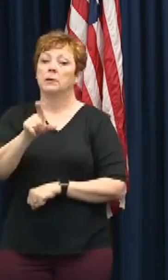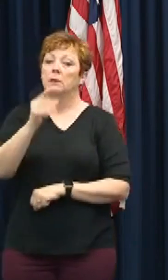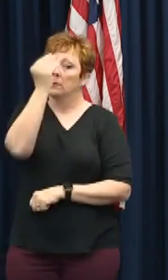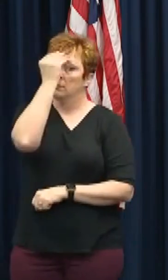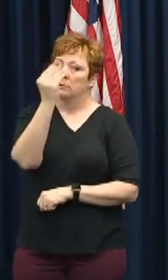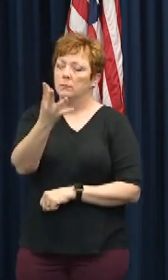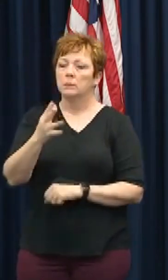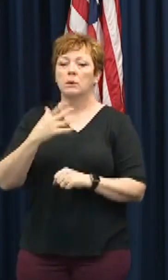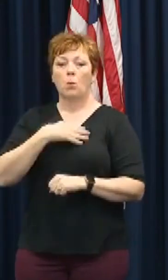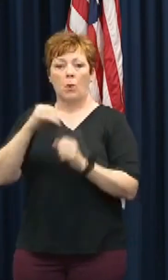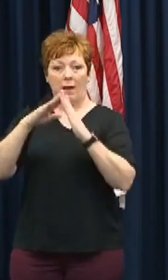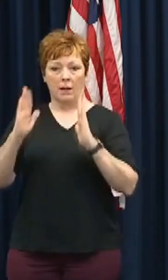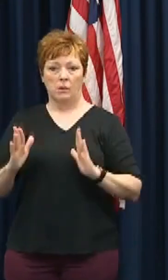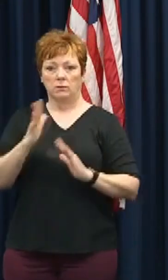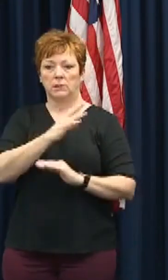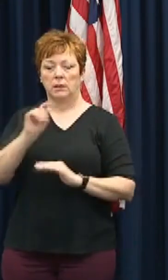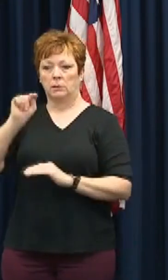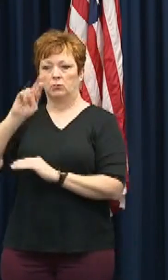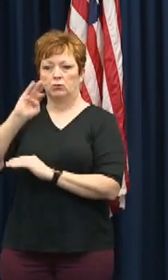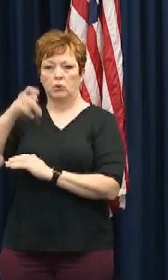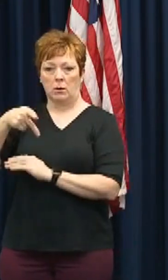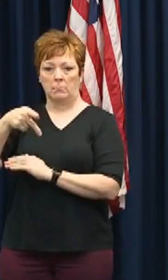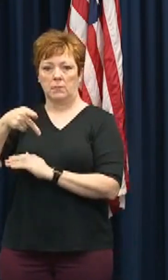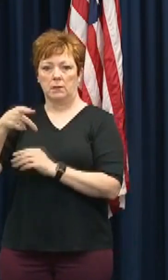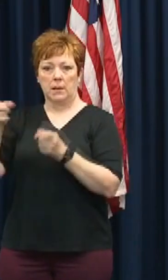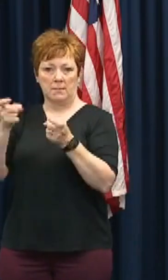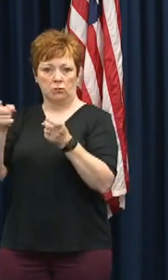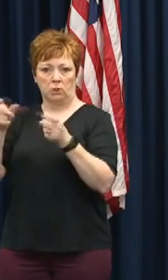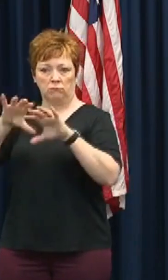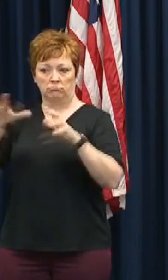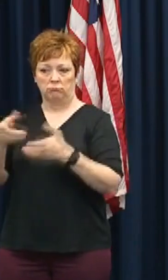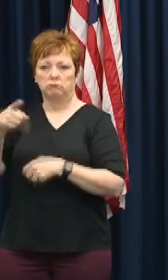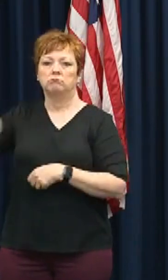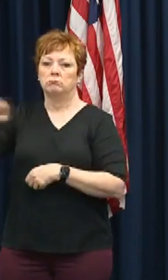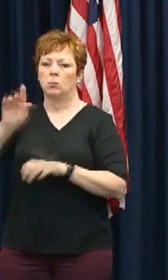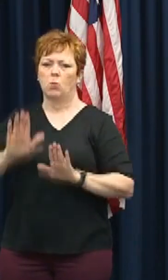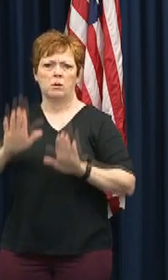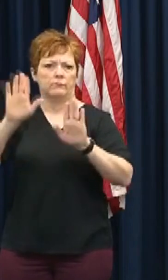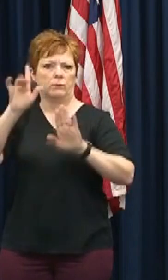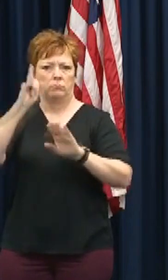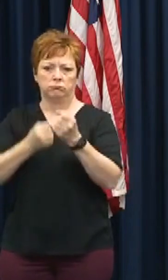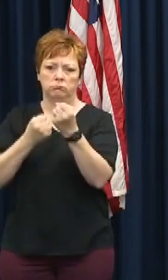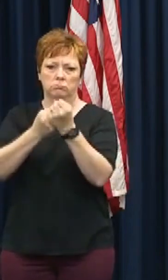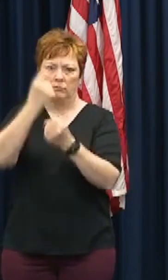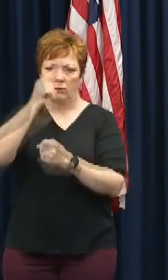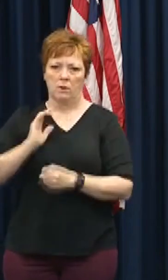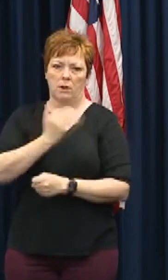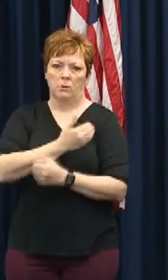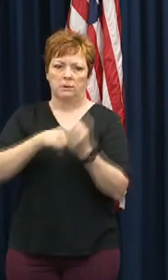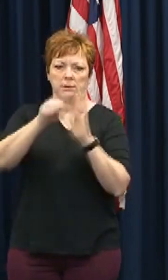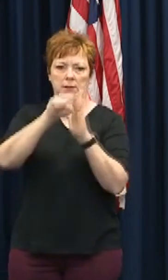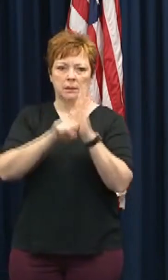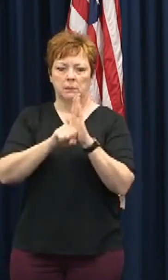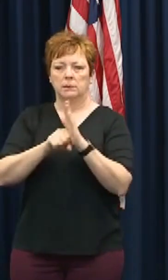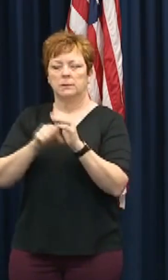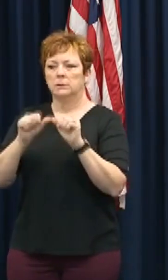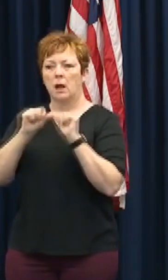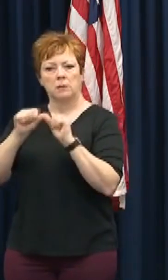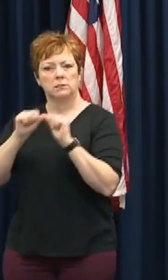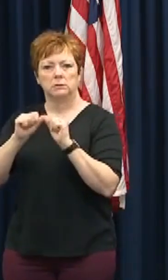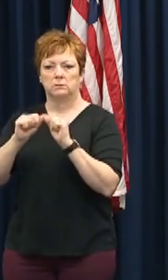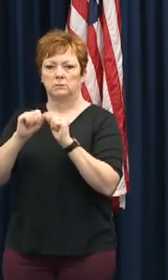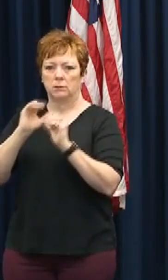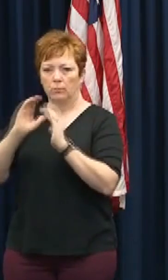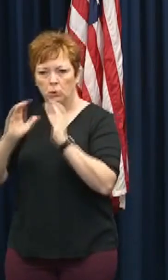the Trump administration have been great to our state. They've been in constant communication with my office, and we greatly appreciate their